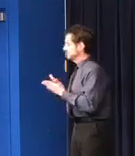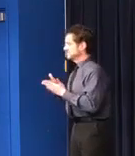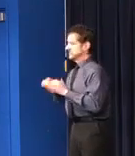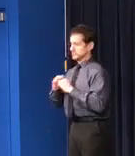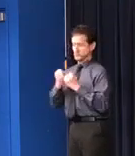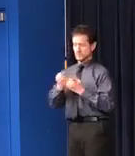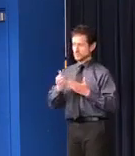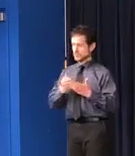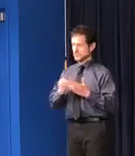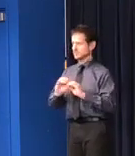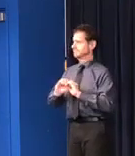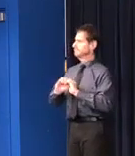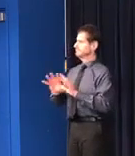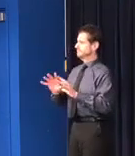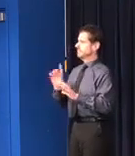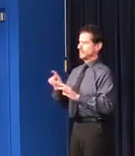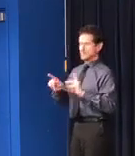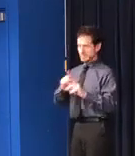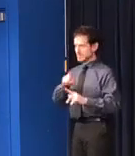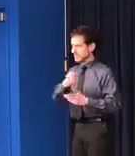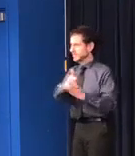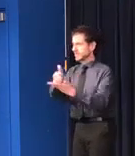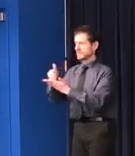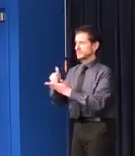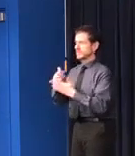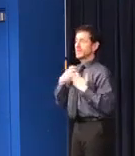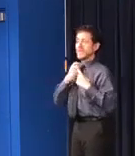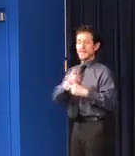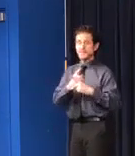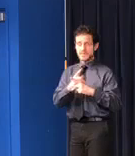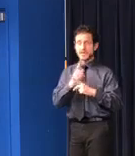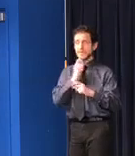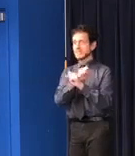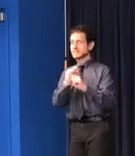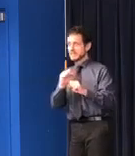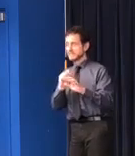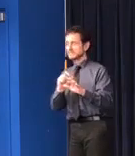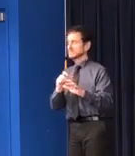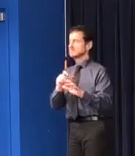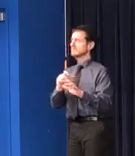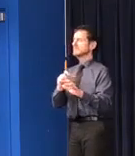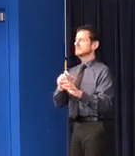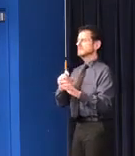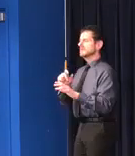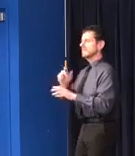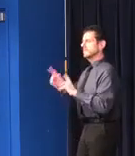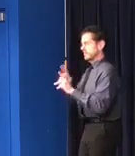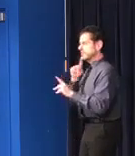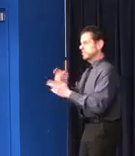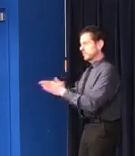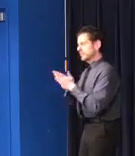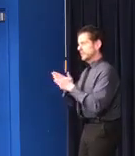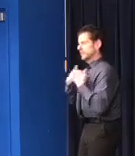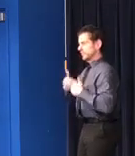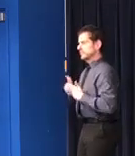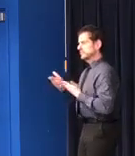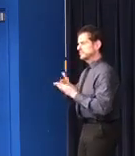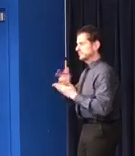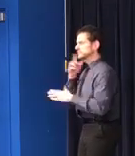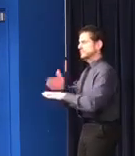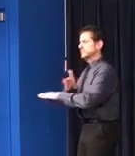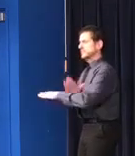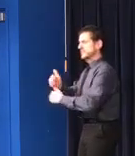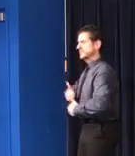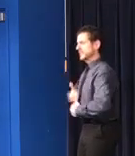is clear. Like health care and safety, essential life-giving and life-altering human services are not only still